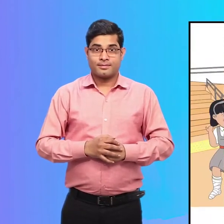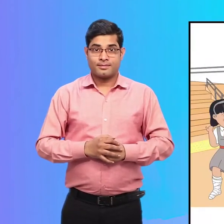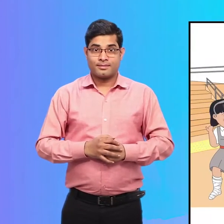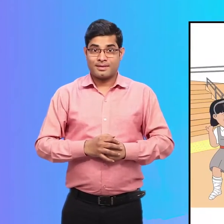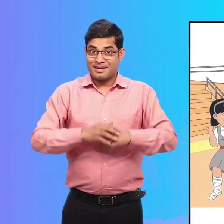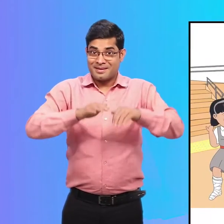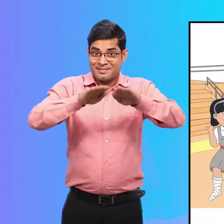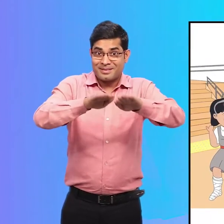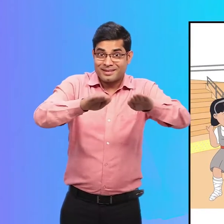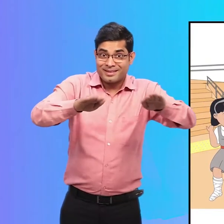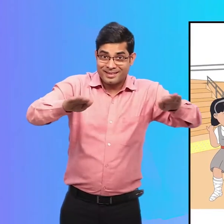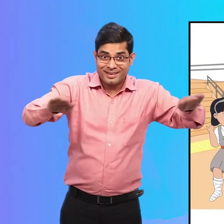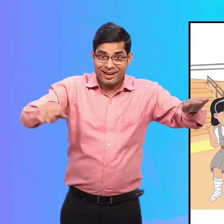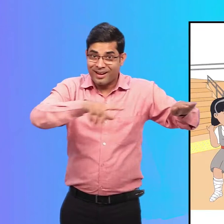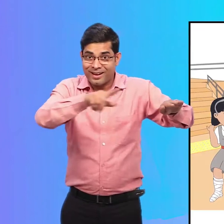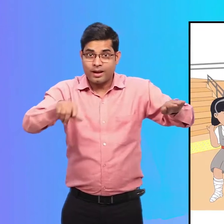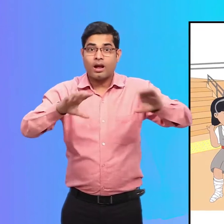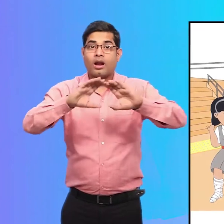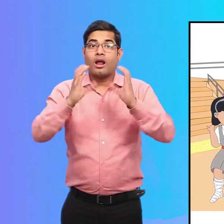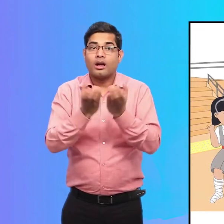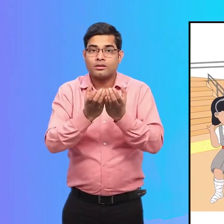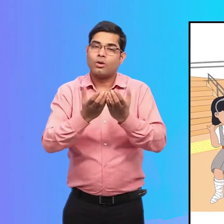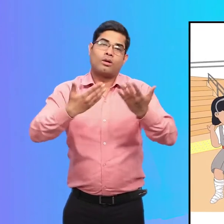And on their way back to the class, after the assembly,